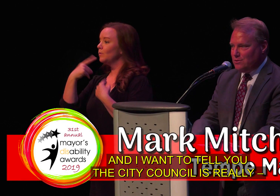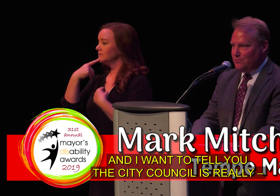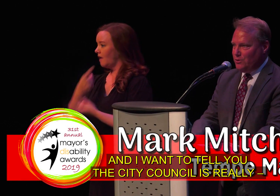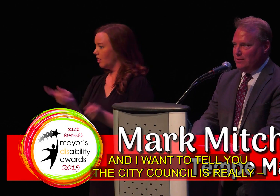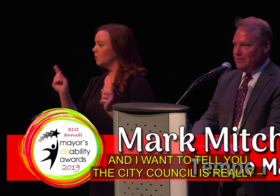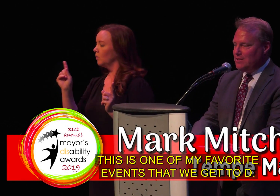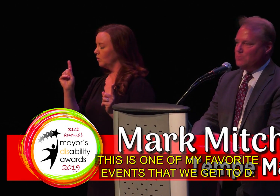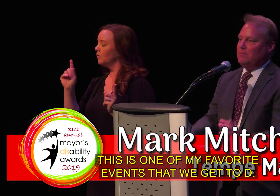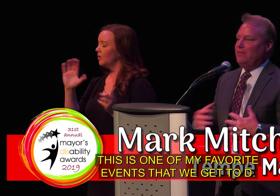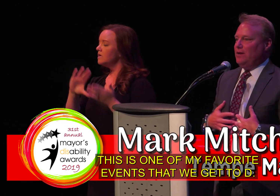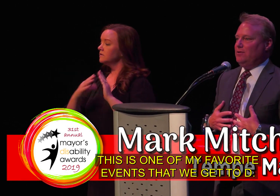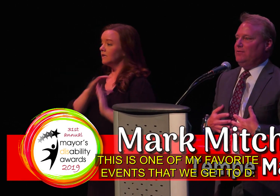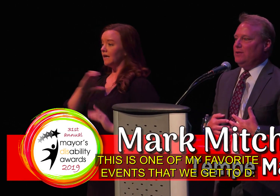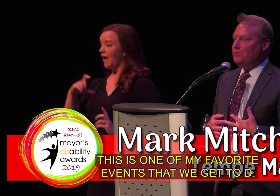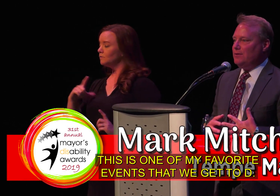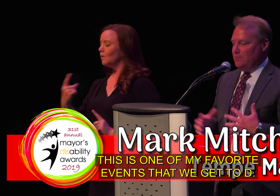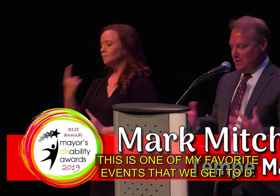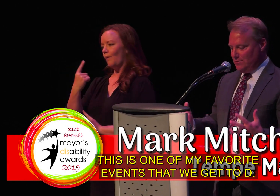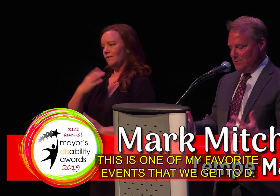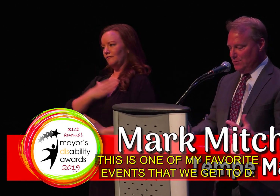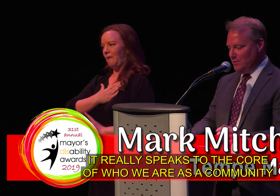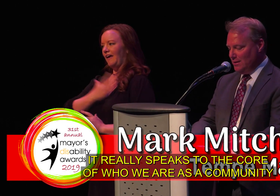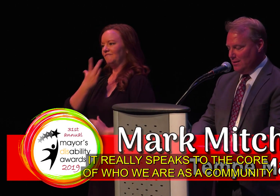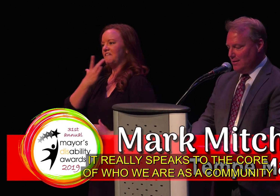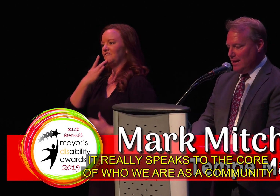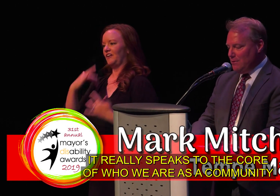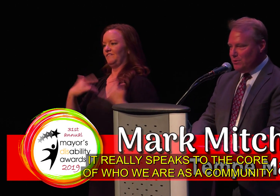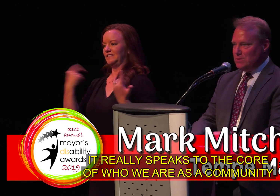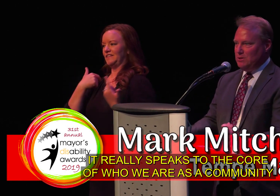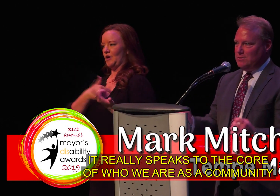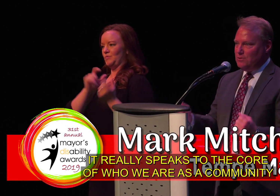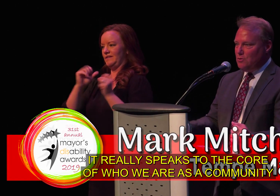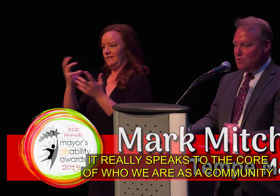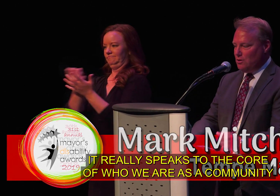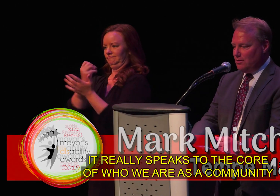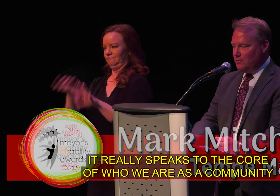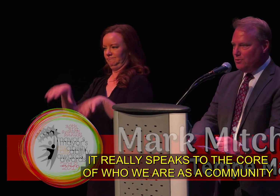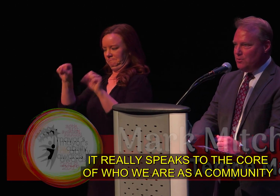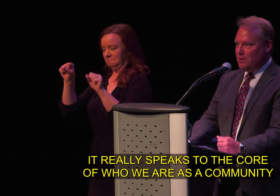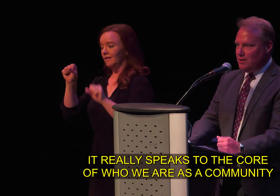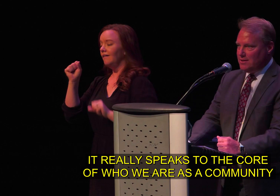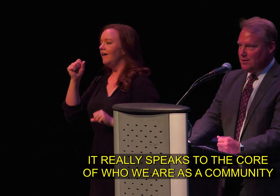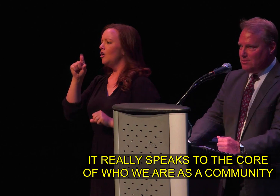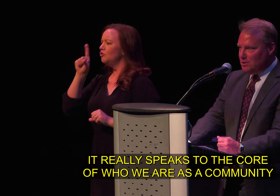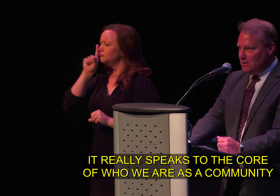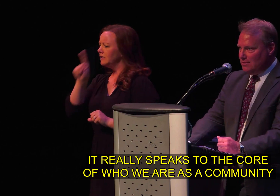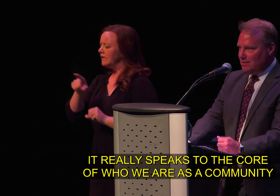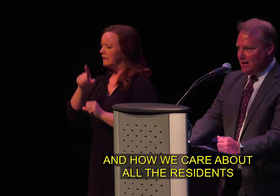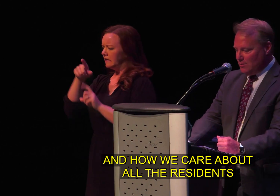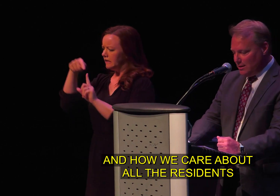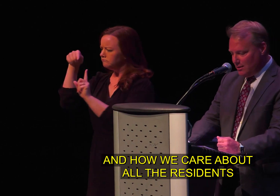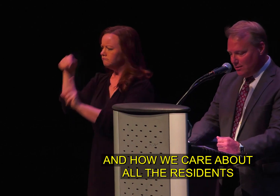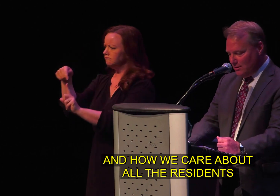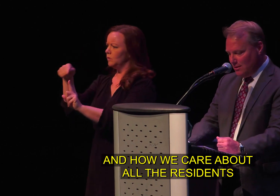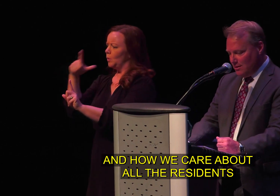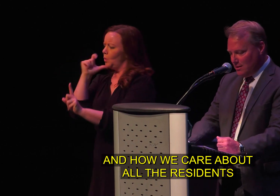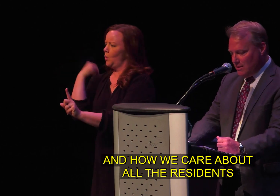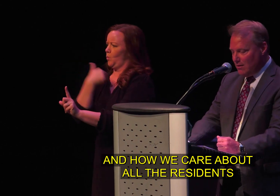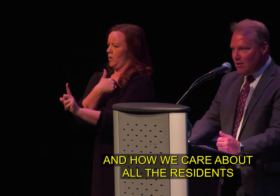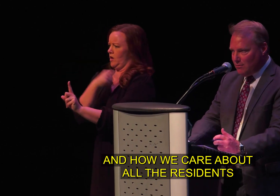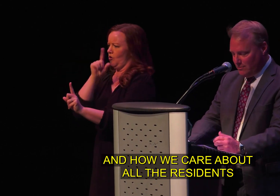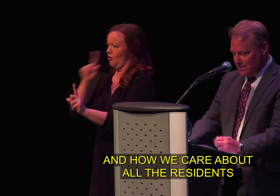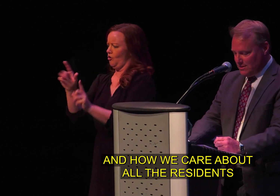the City Council really, this is one of my favorite events that we get to do. It really speaks to the core of who we are as a community and how we care